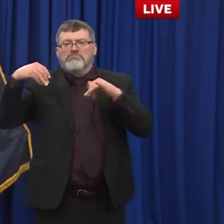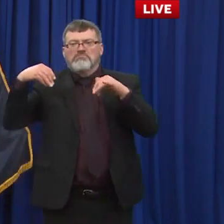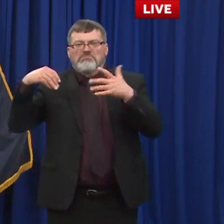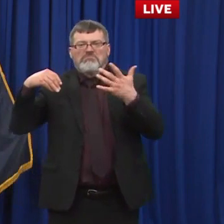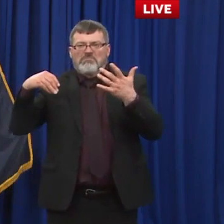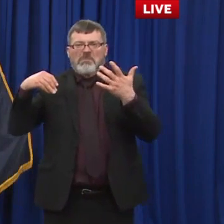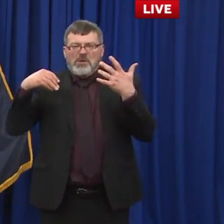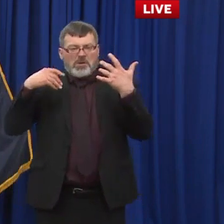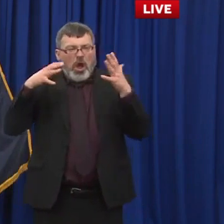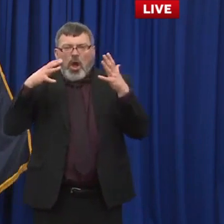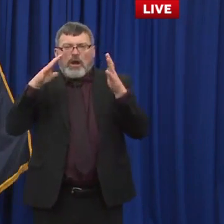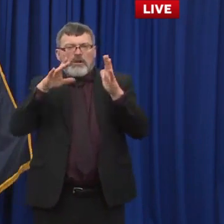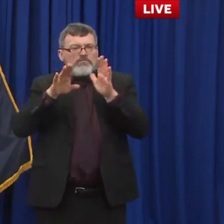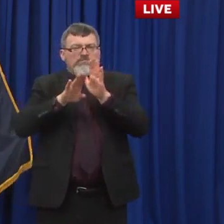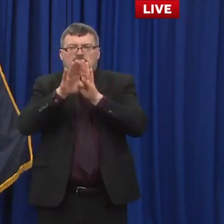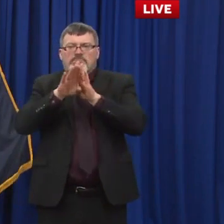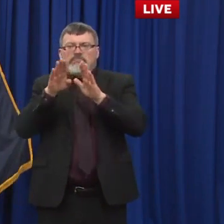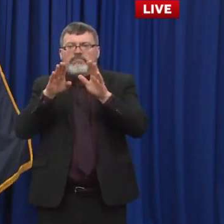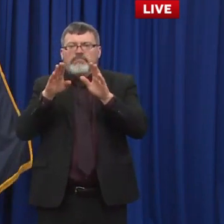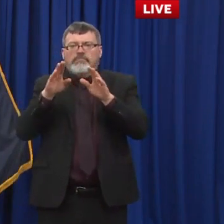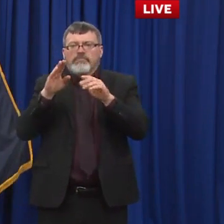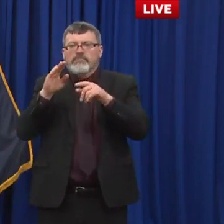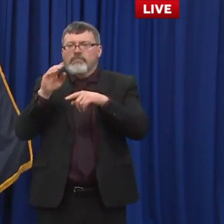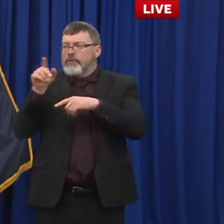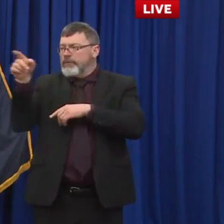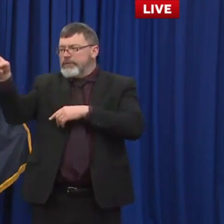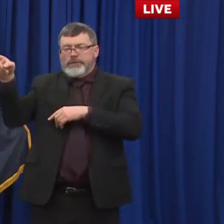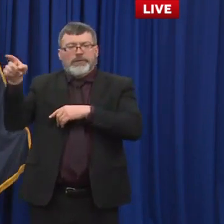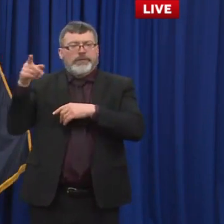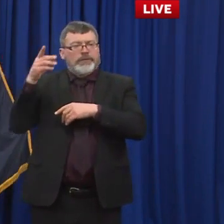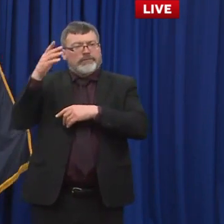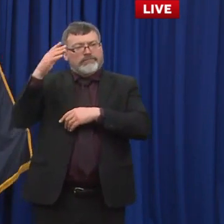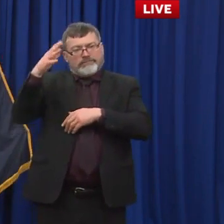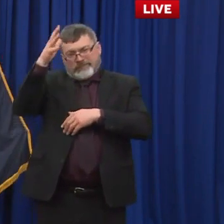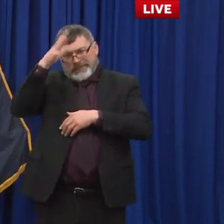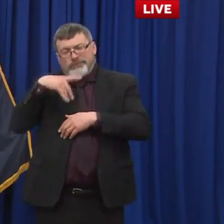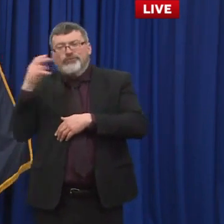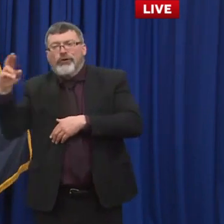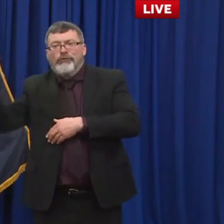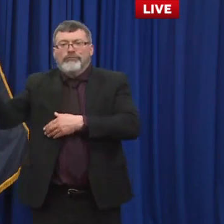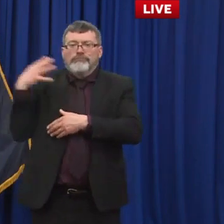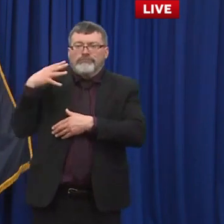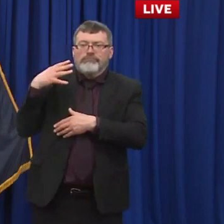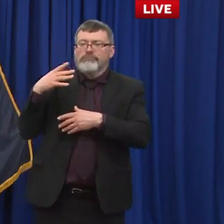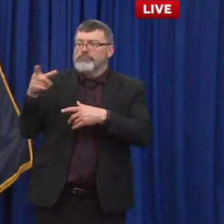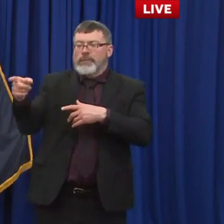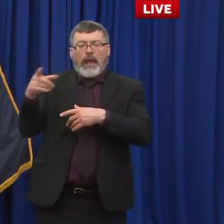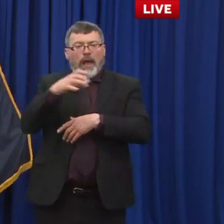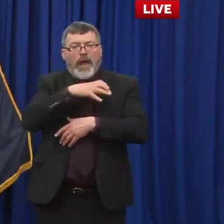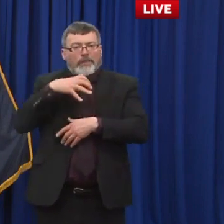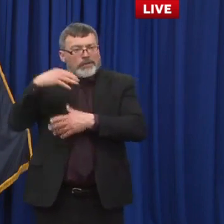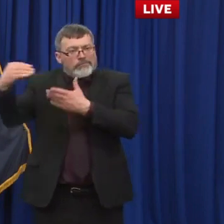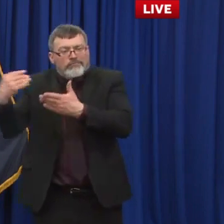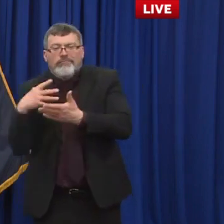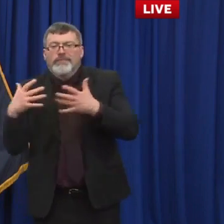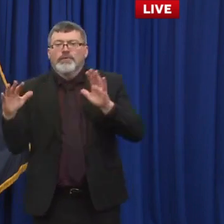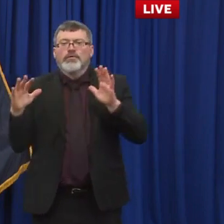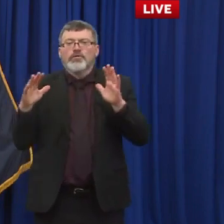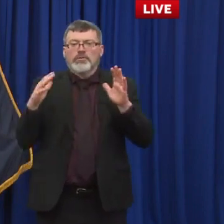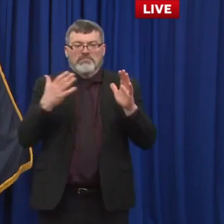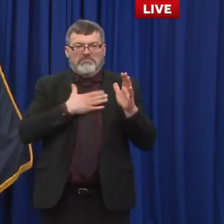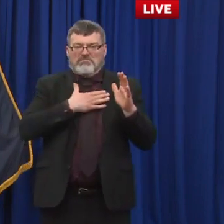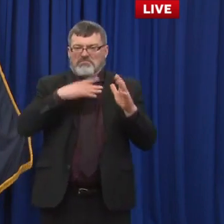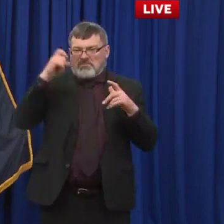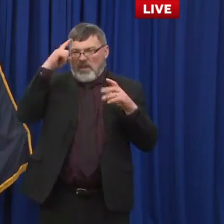I know Dr. Chan and public health have kind of had their input on our offices, has had their input on it and I believe some if not this week then maybe